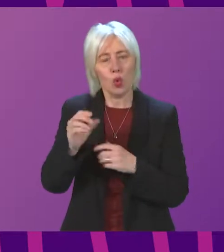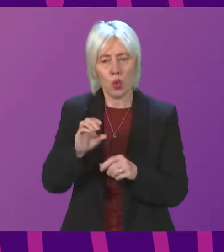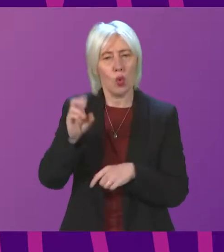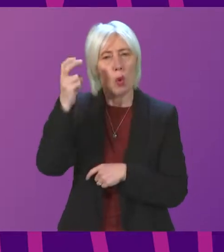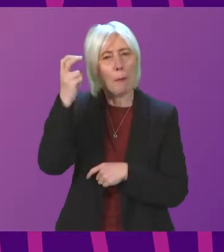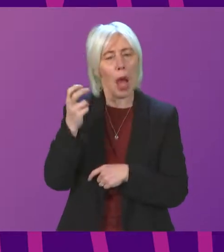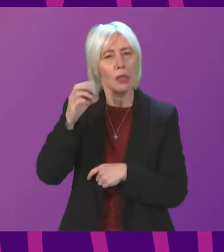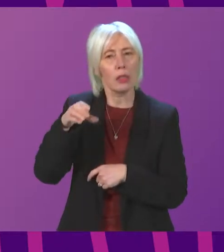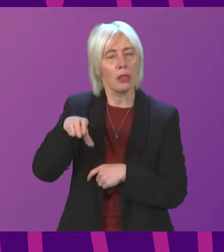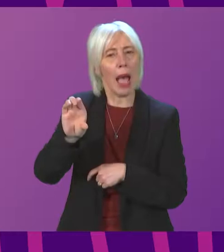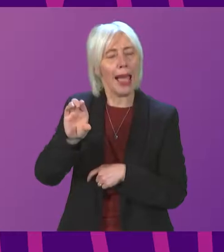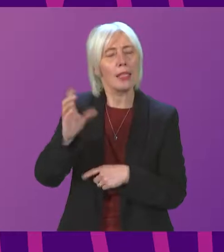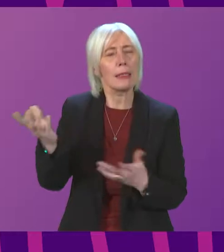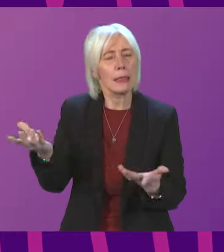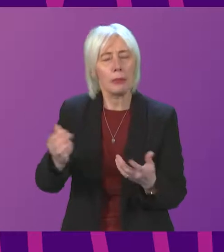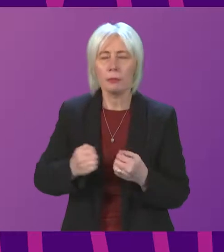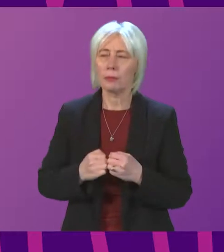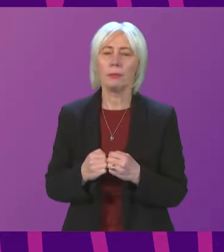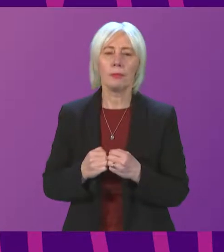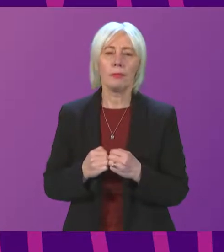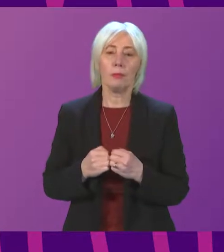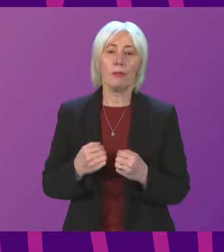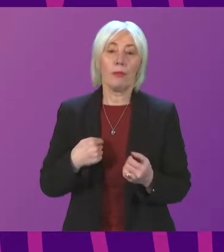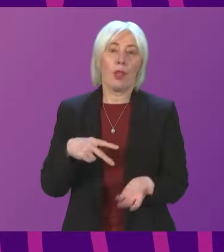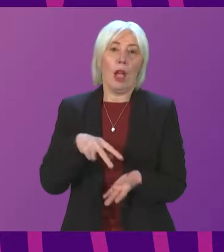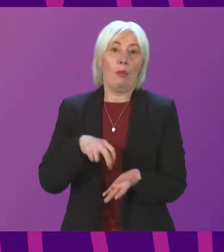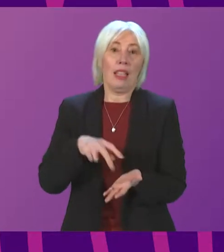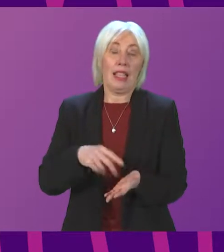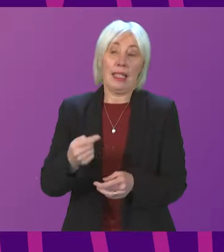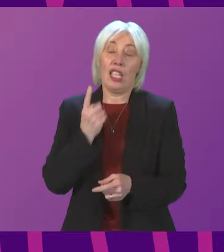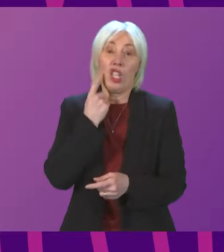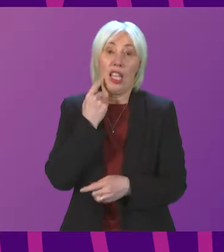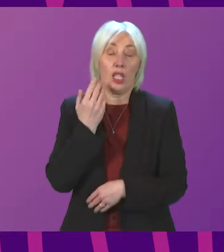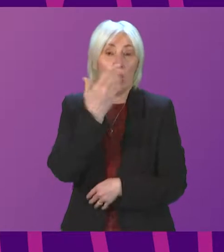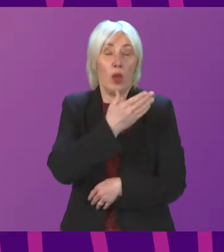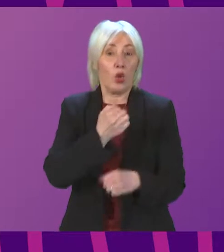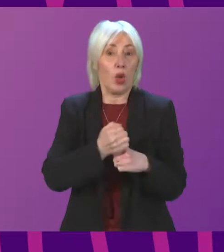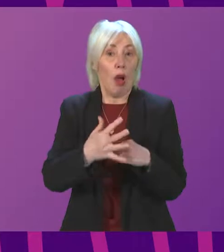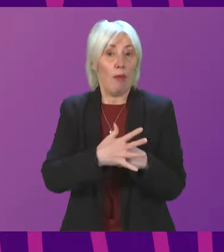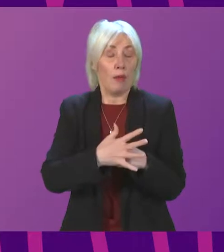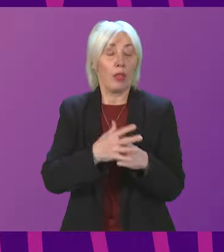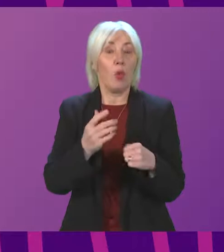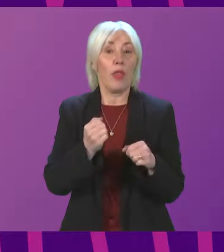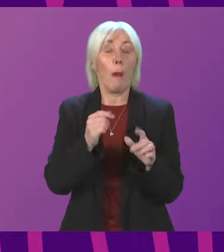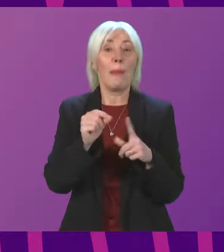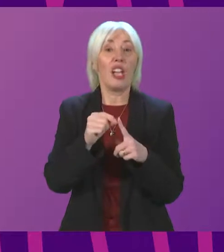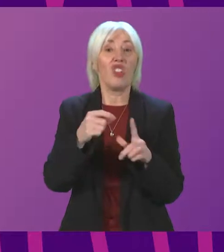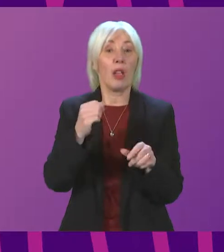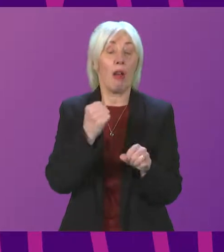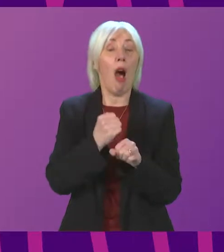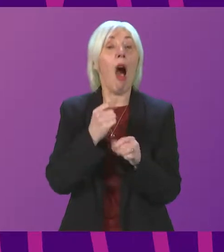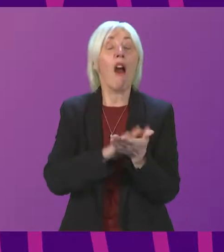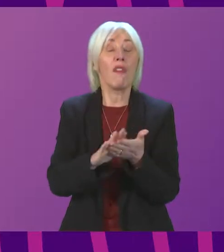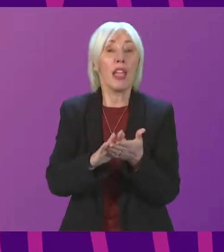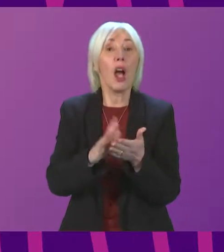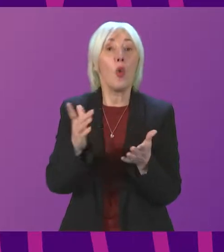passes. Minister Jenny Gilruth. I was delighted to visit Glasgow yesterday and with Patrick Harvey, the Minister for Active Travel, to